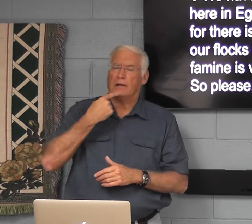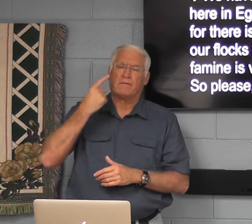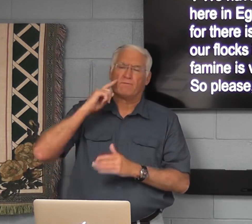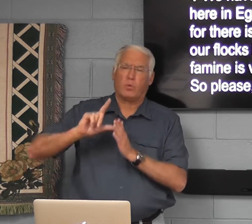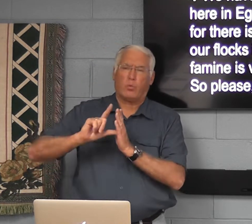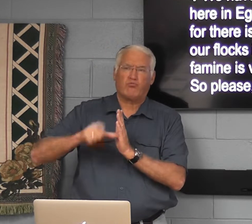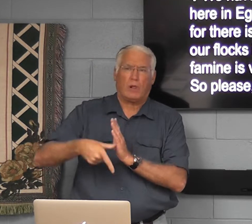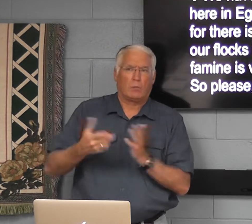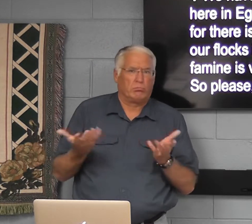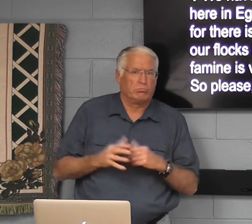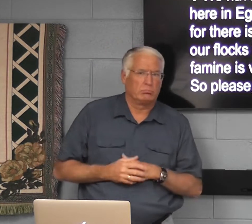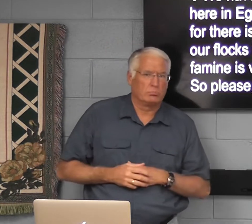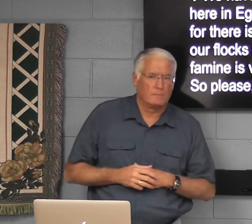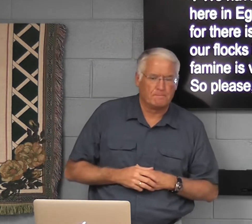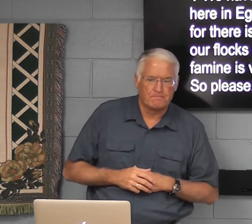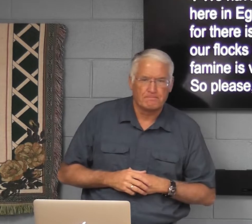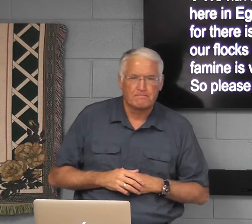Why did they say just for a while?